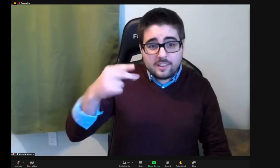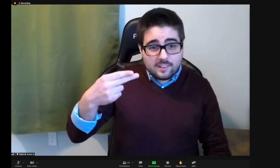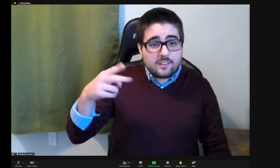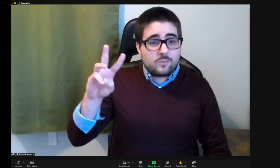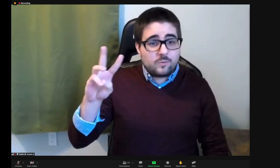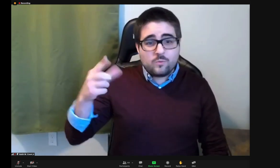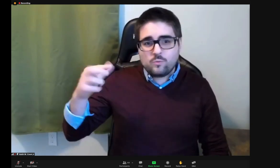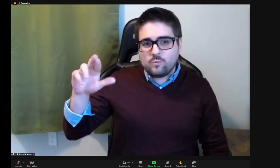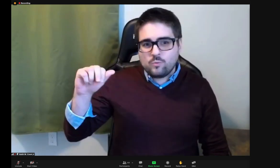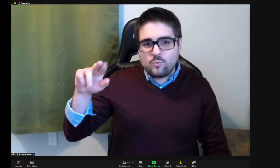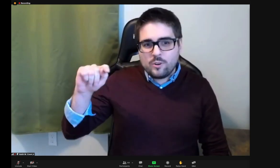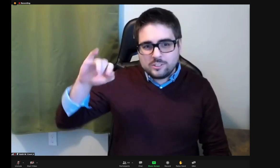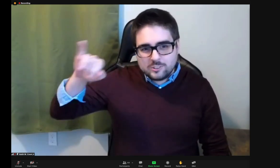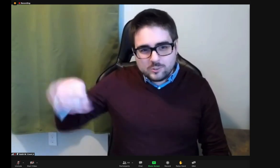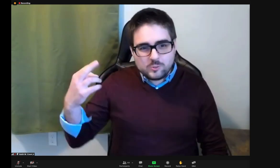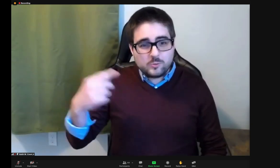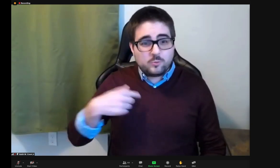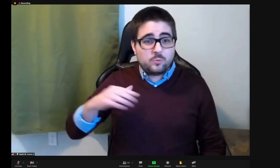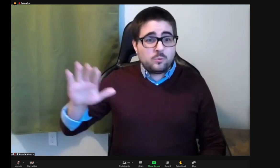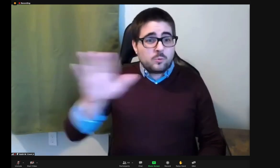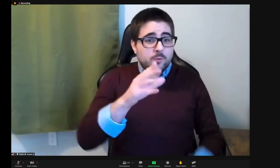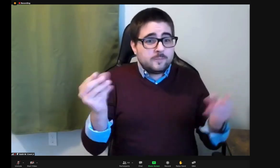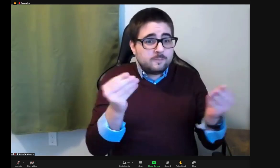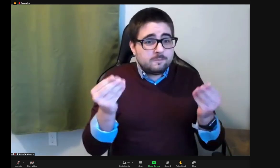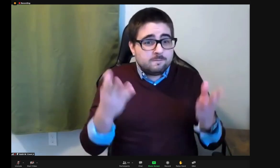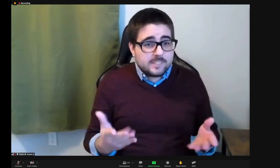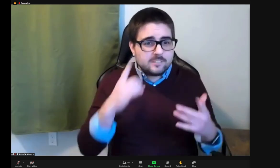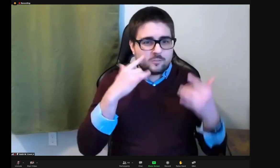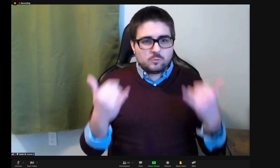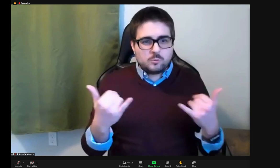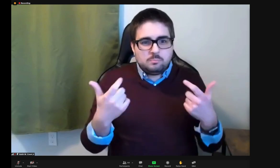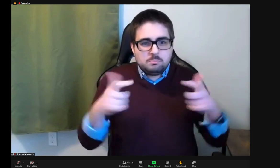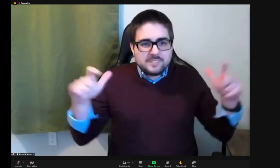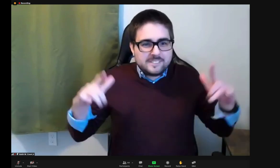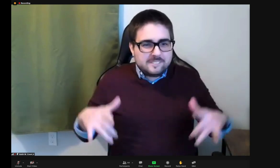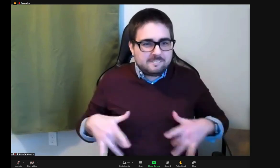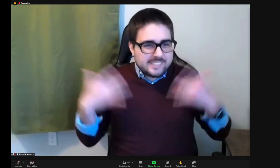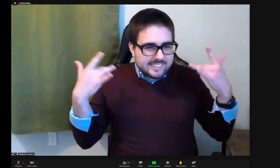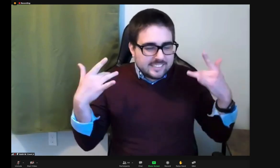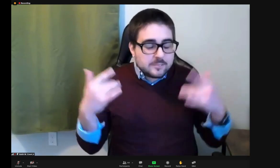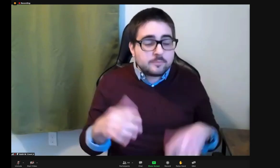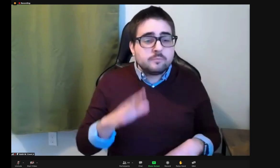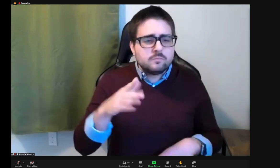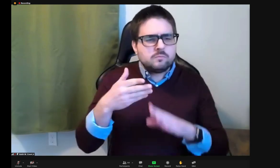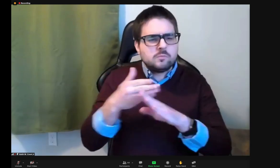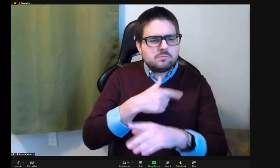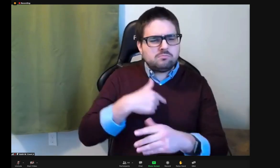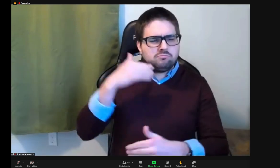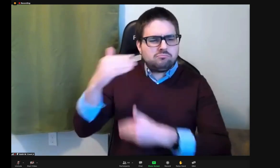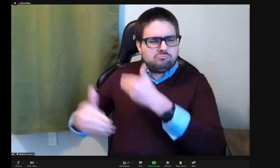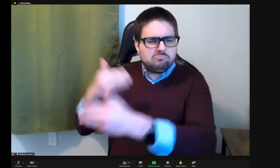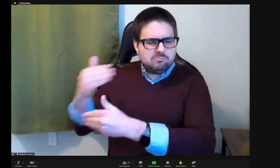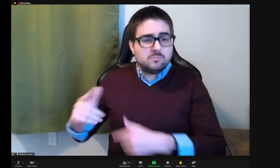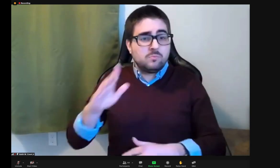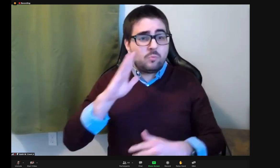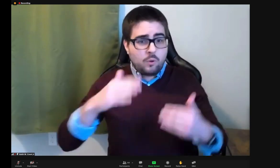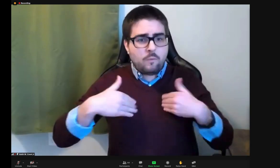My name is Keith Grant Jr. and I will be the facilitator for today's event. Today's event